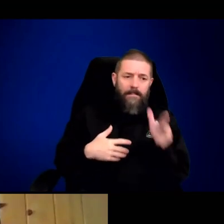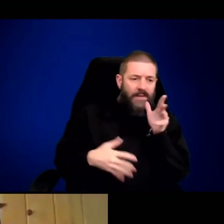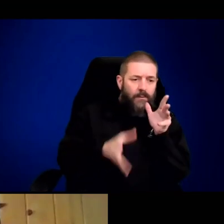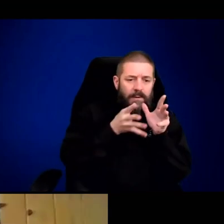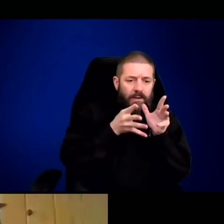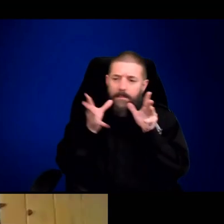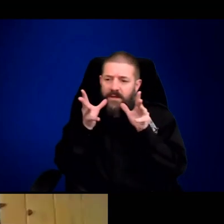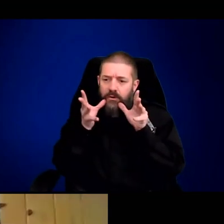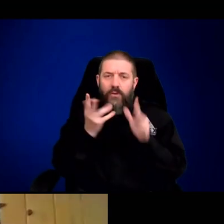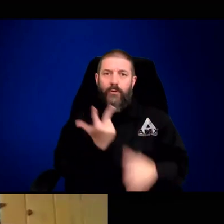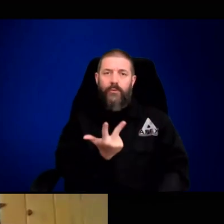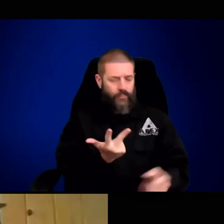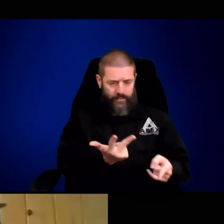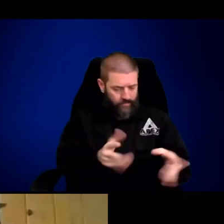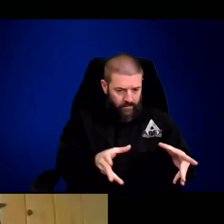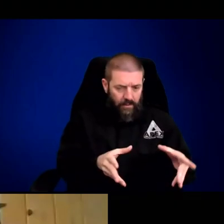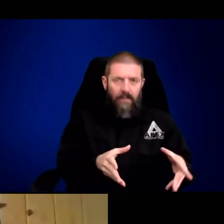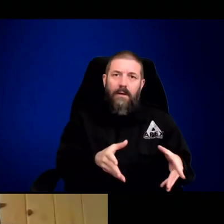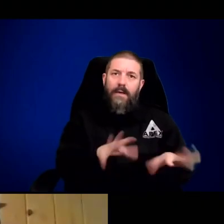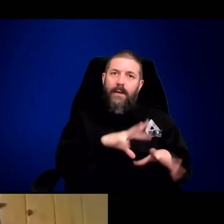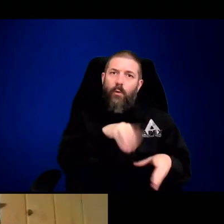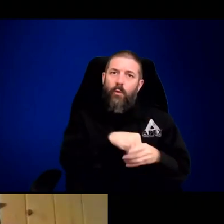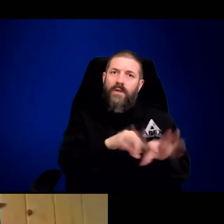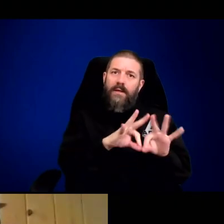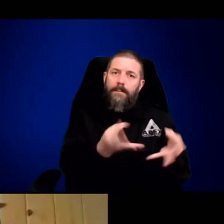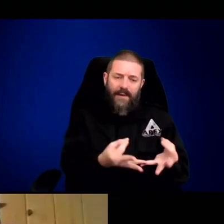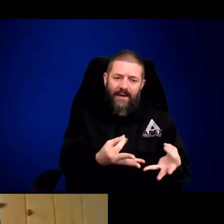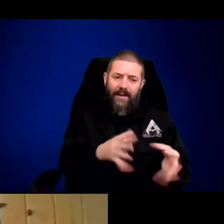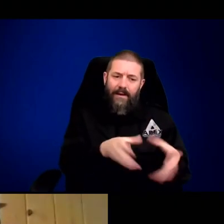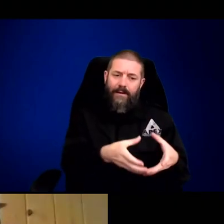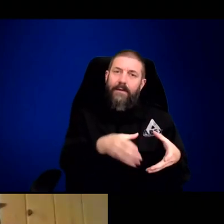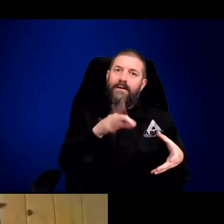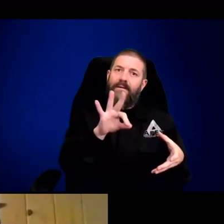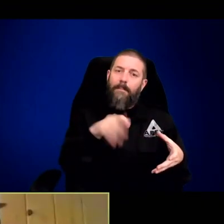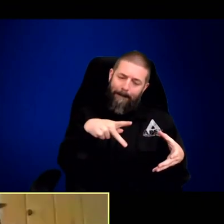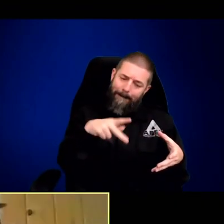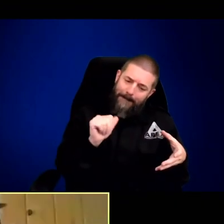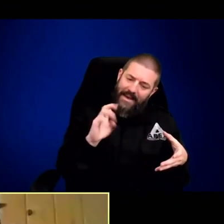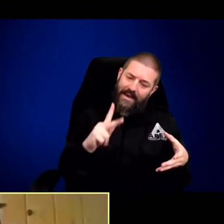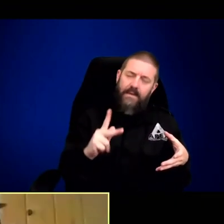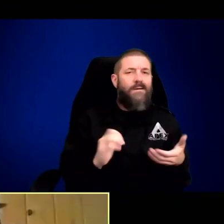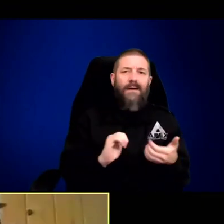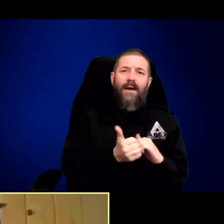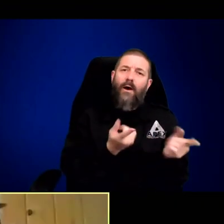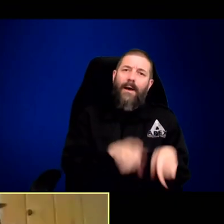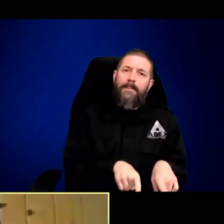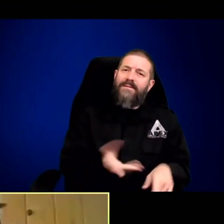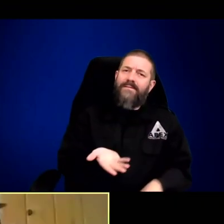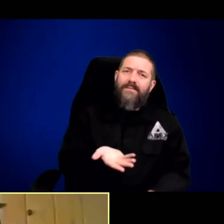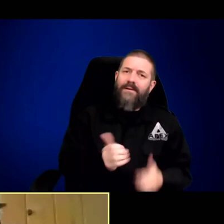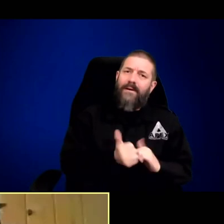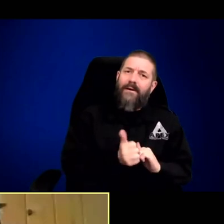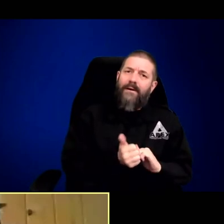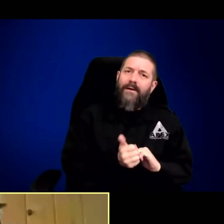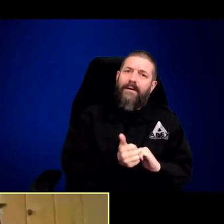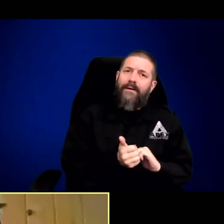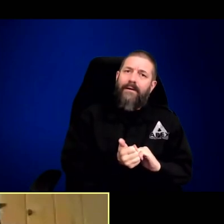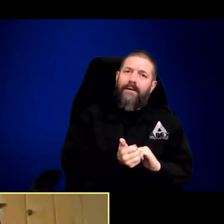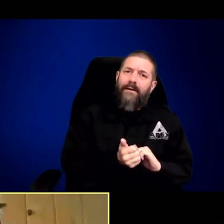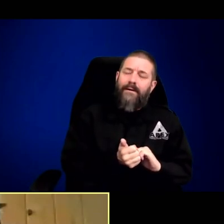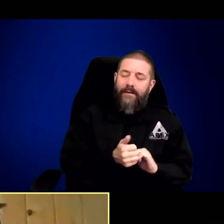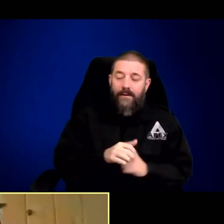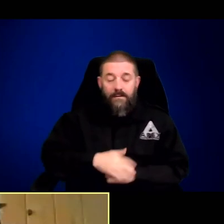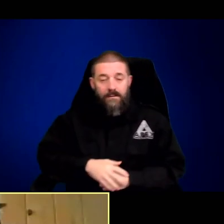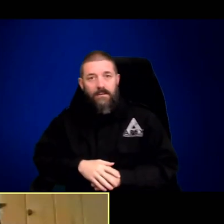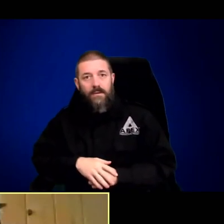pack, I think you told me, had three pregnant females, right? And how does that happen in a pack like that?